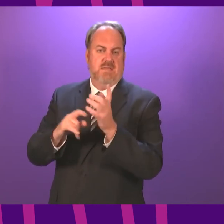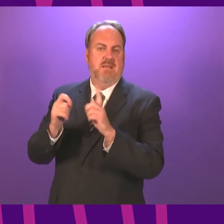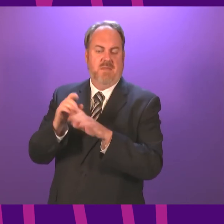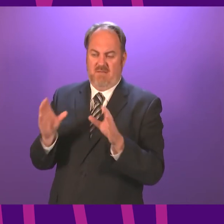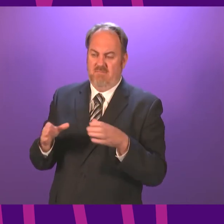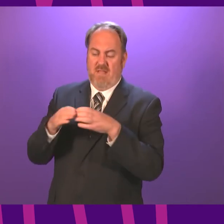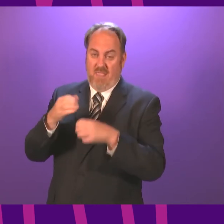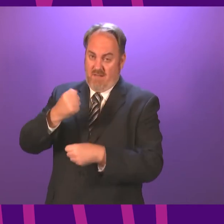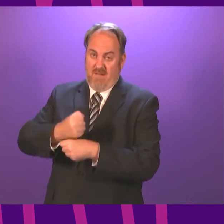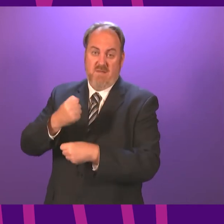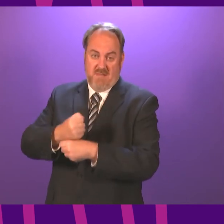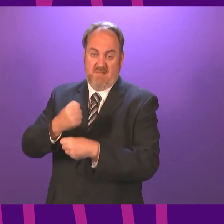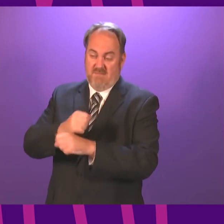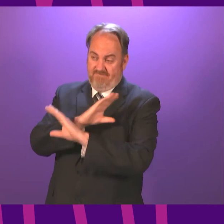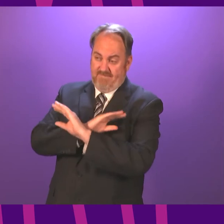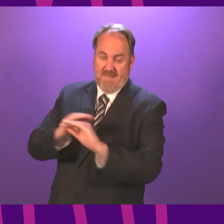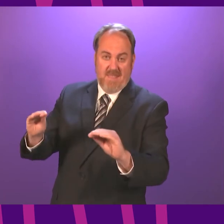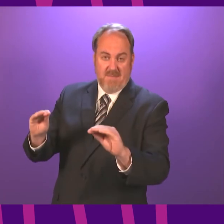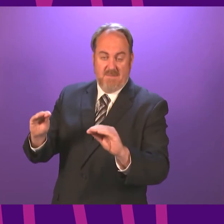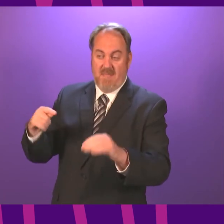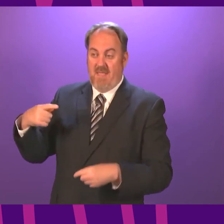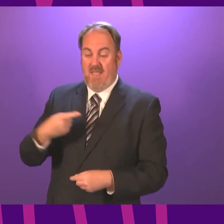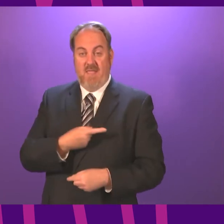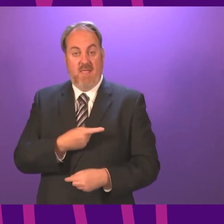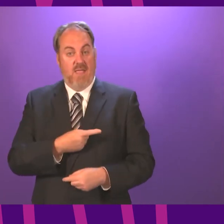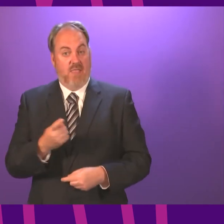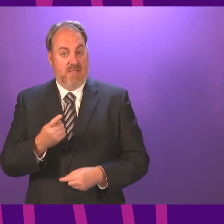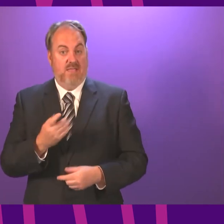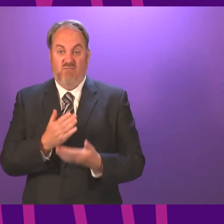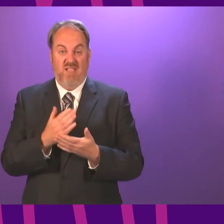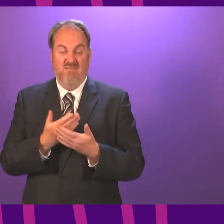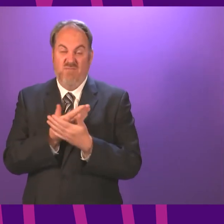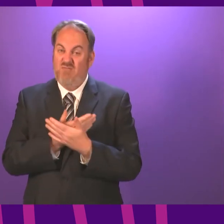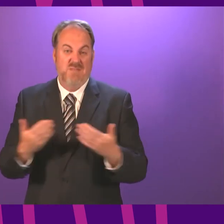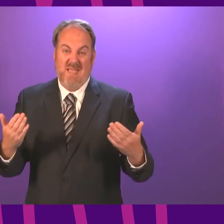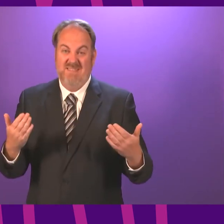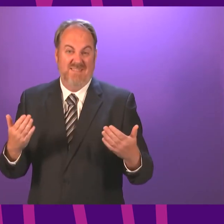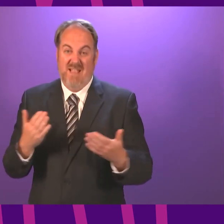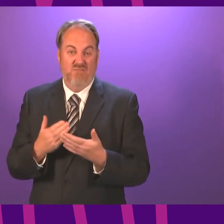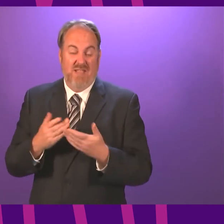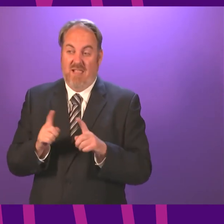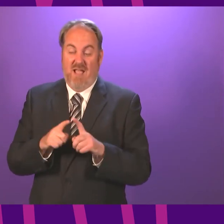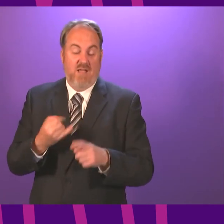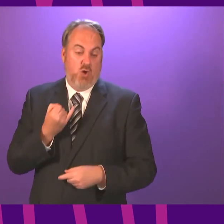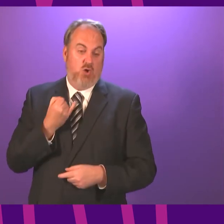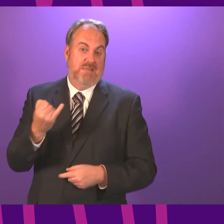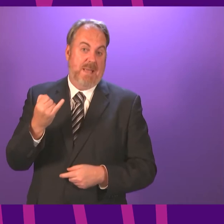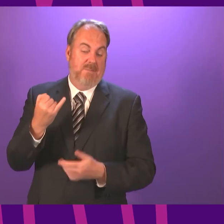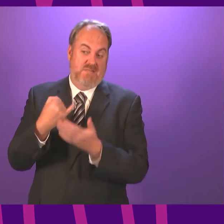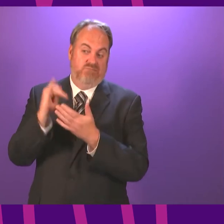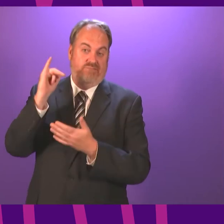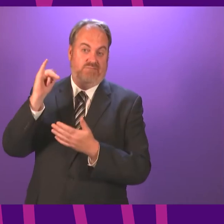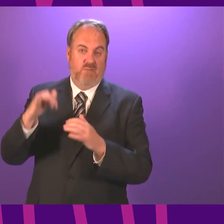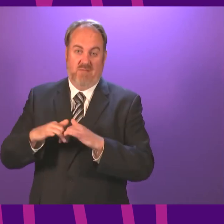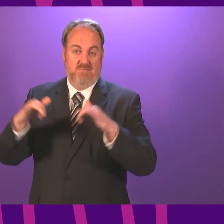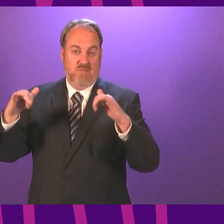of the government, that these acts of discourtesy, bordering on contempt by the First Minister,